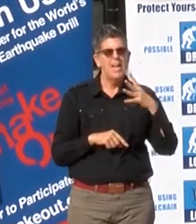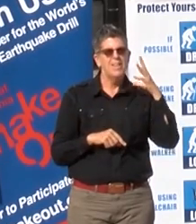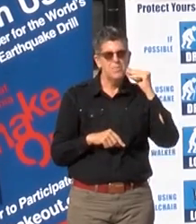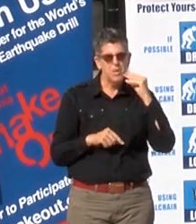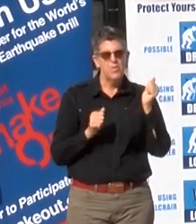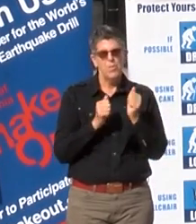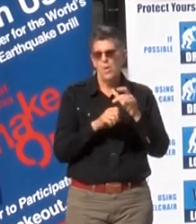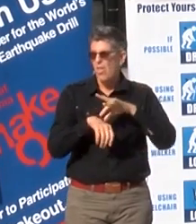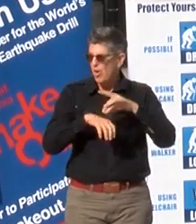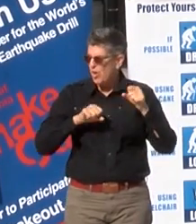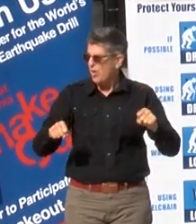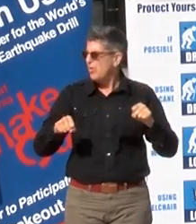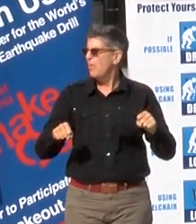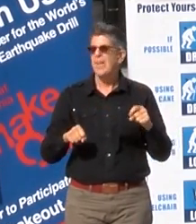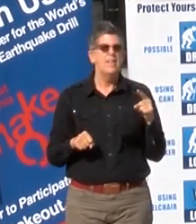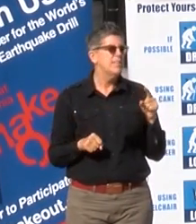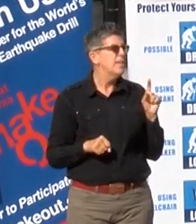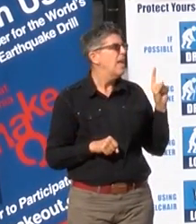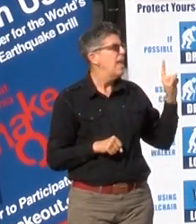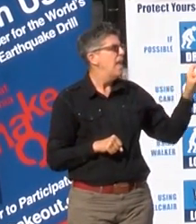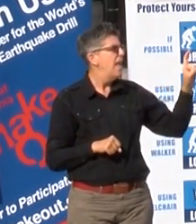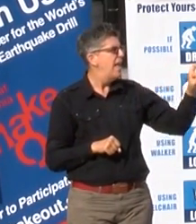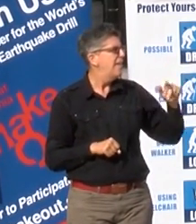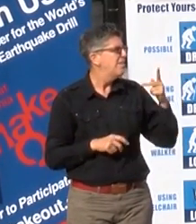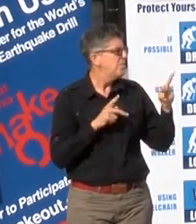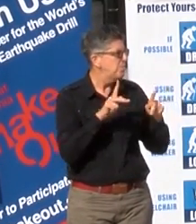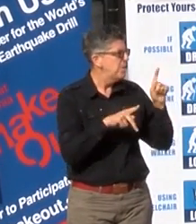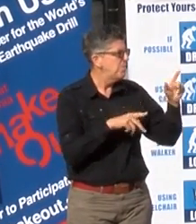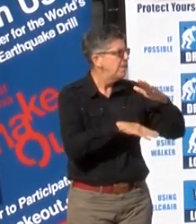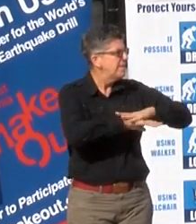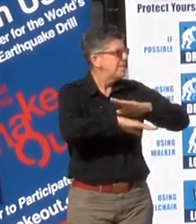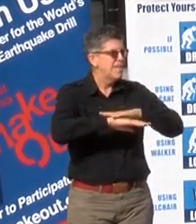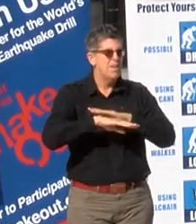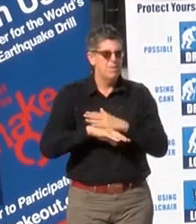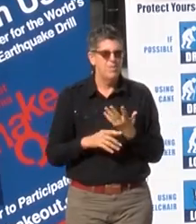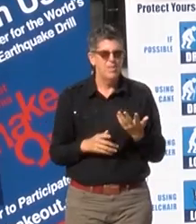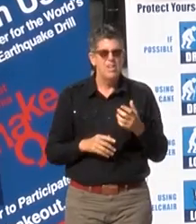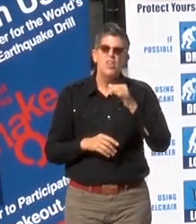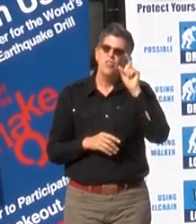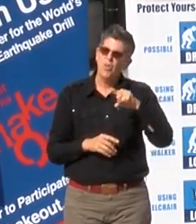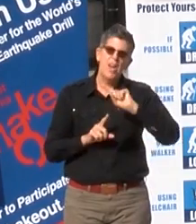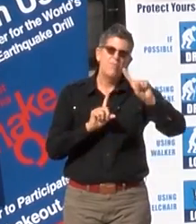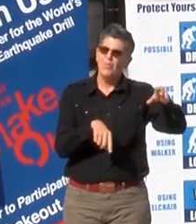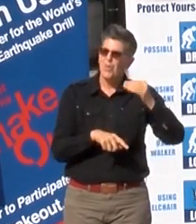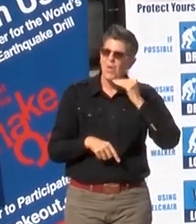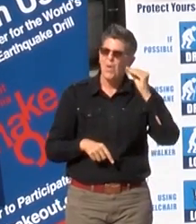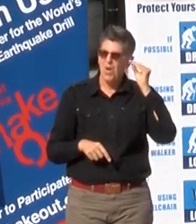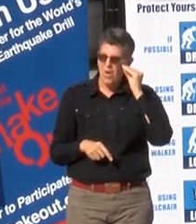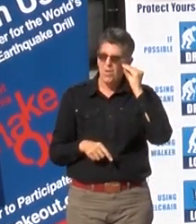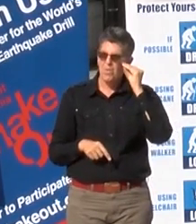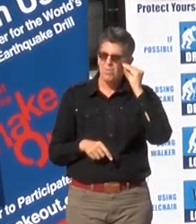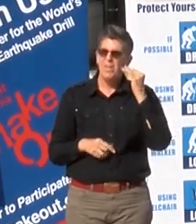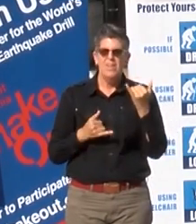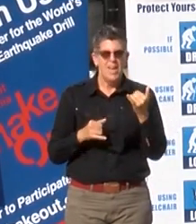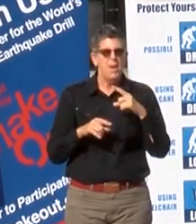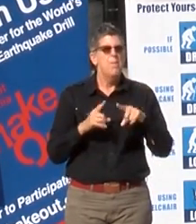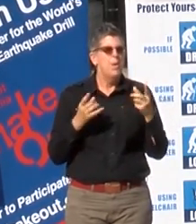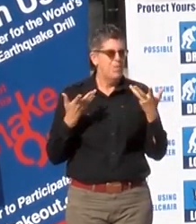at the tables about what they bring to the table. But we're done here. You don't have to go home, but we're done here.